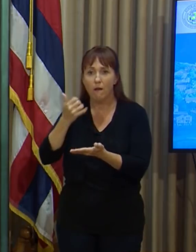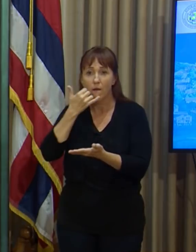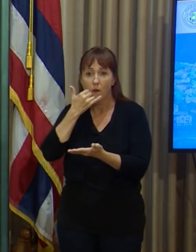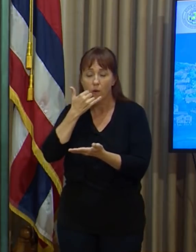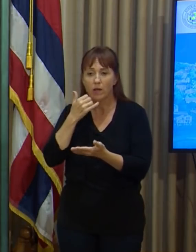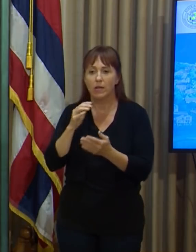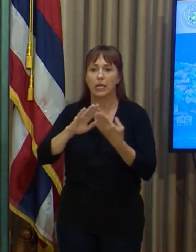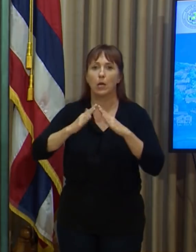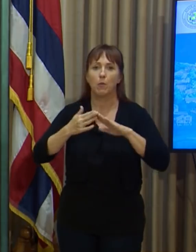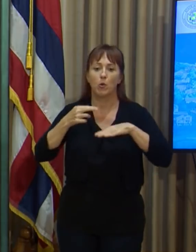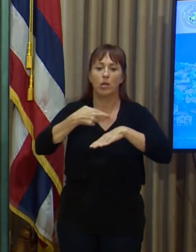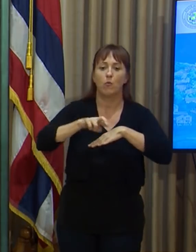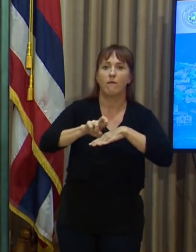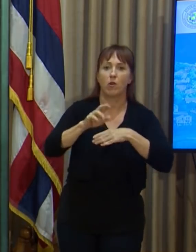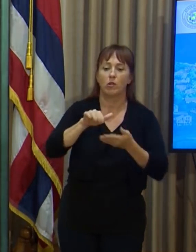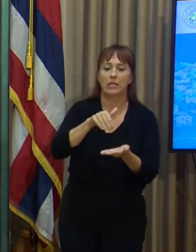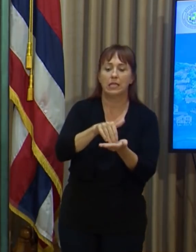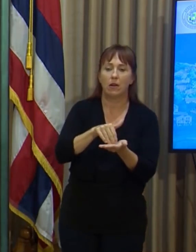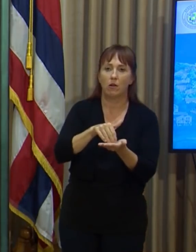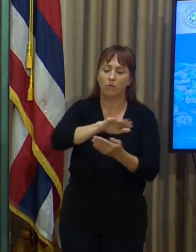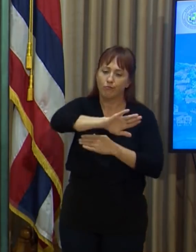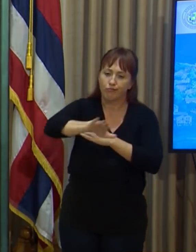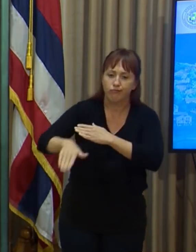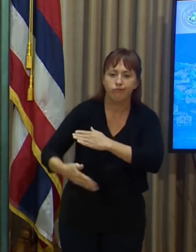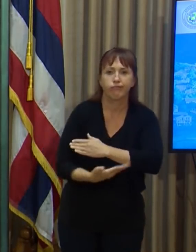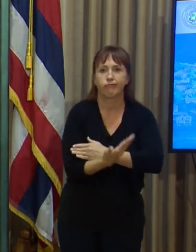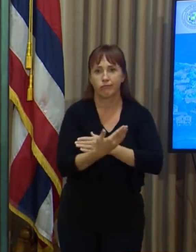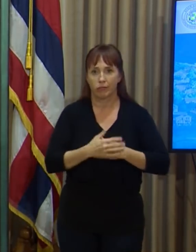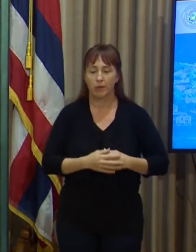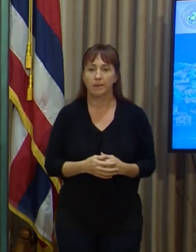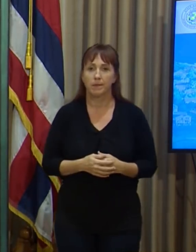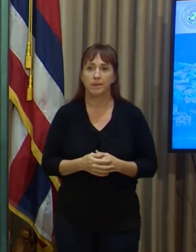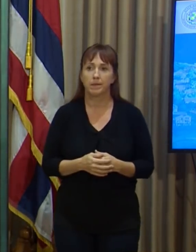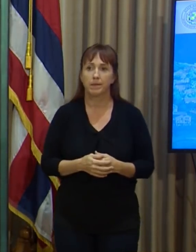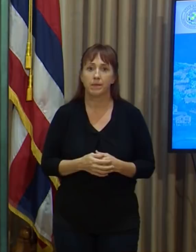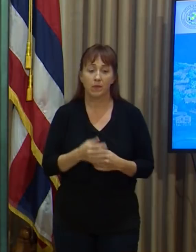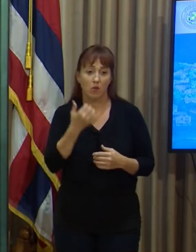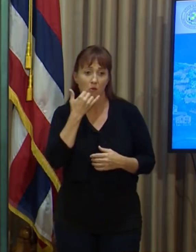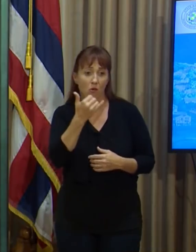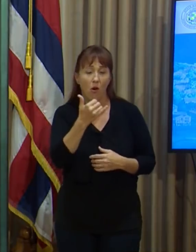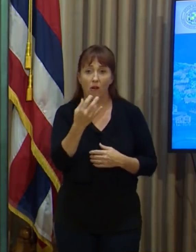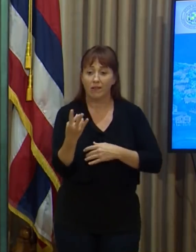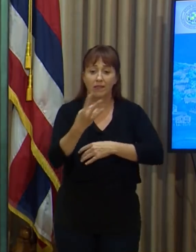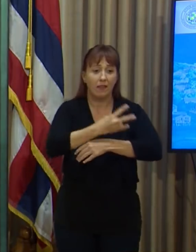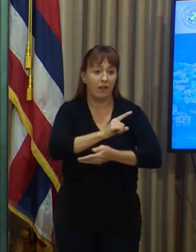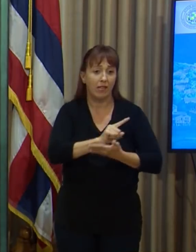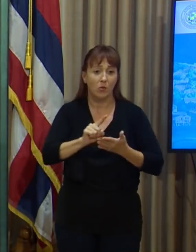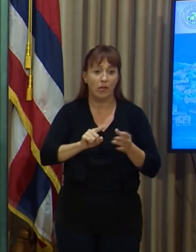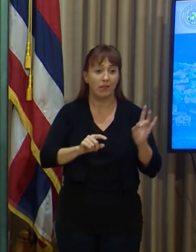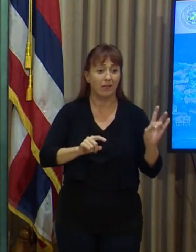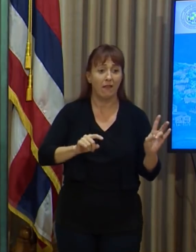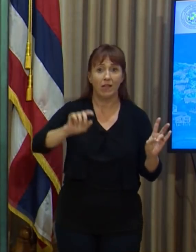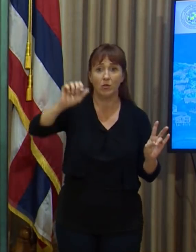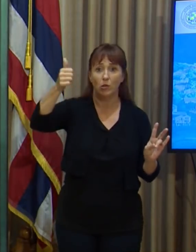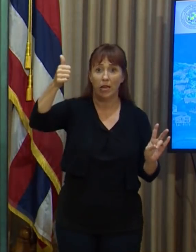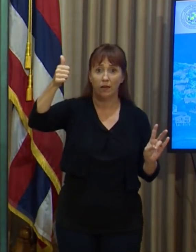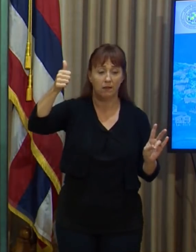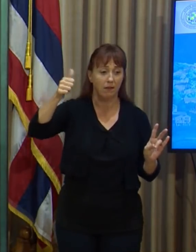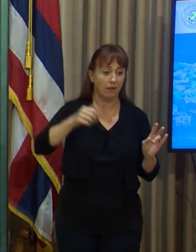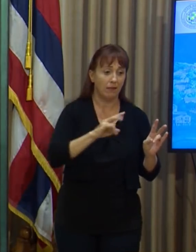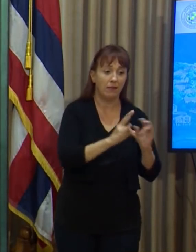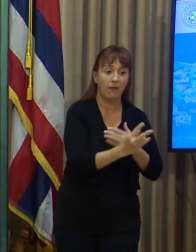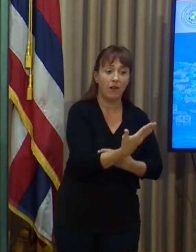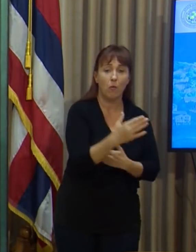community referral and information center day in and day out. You can call at 7 days a week from 7 a.m. to 10 p.m.